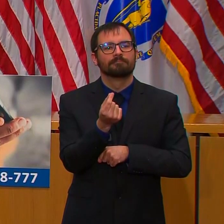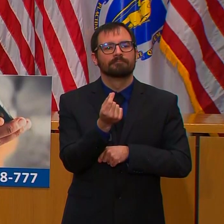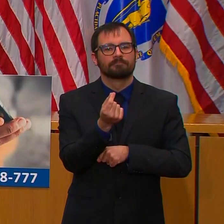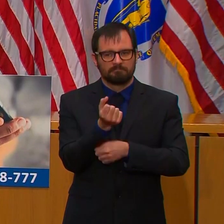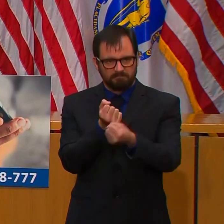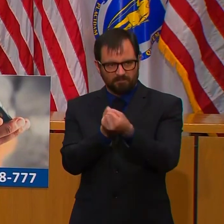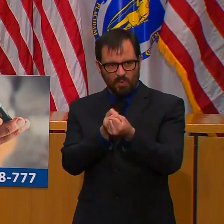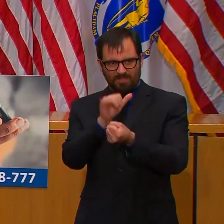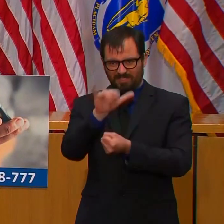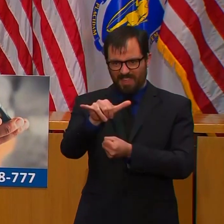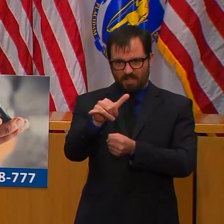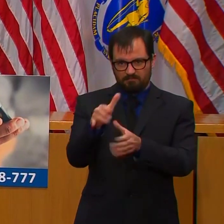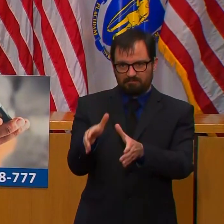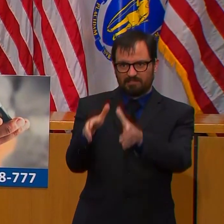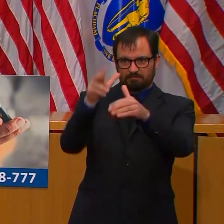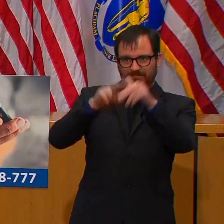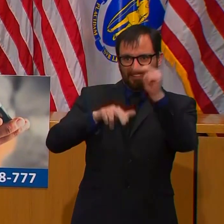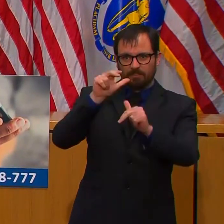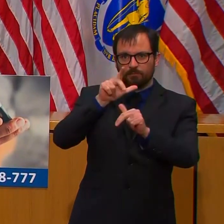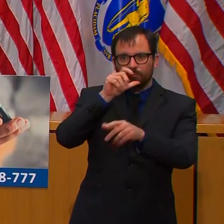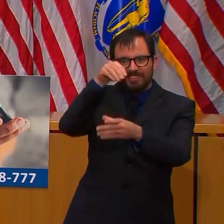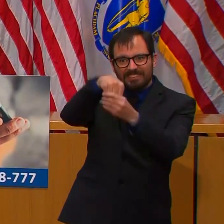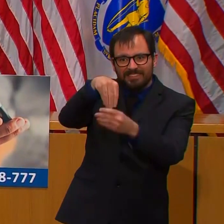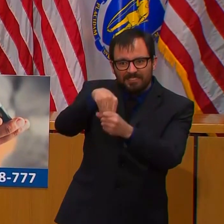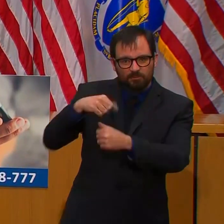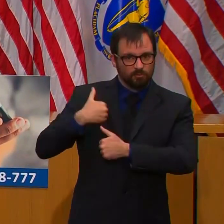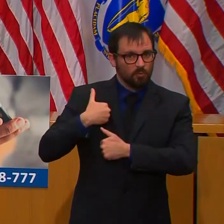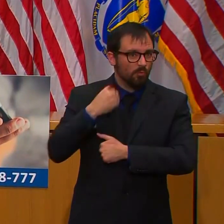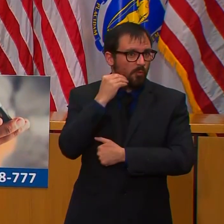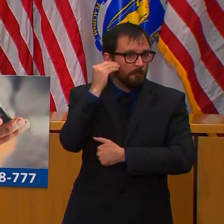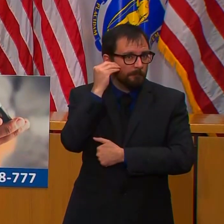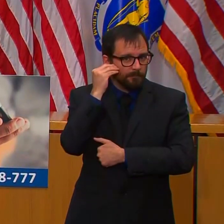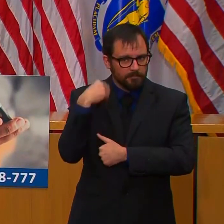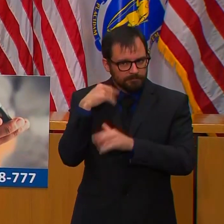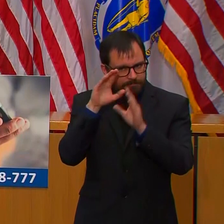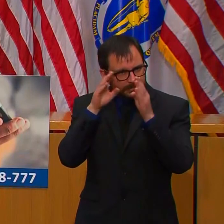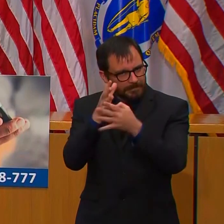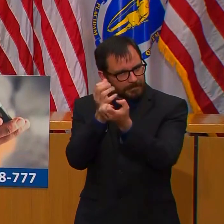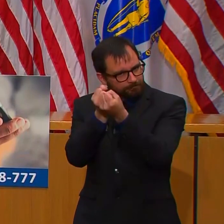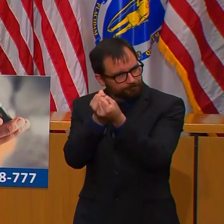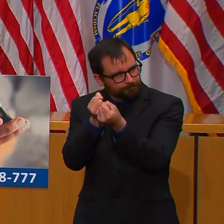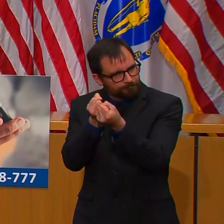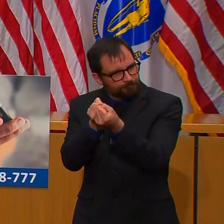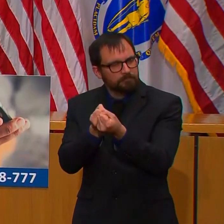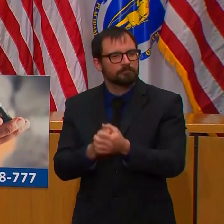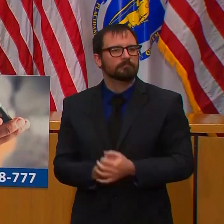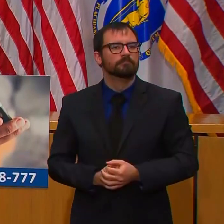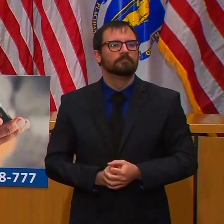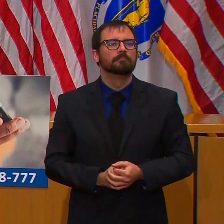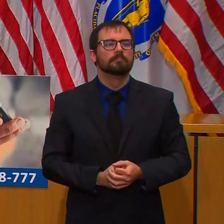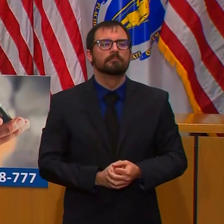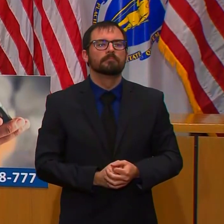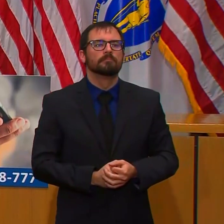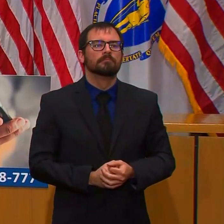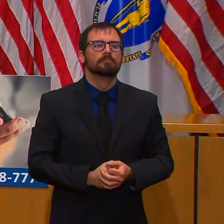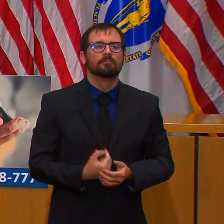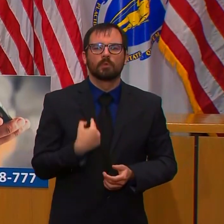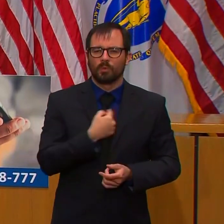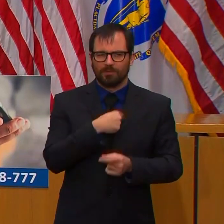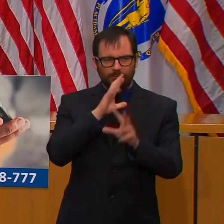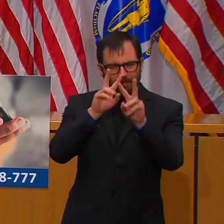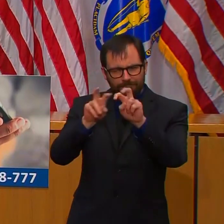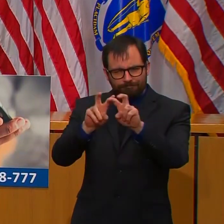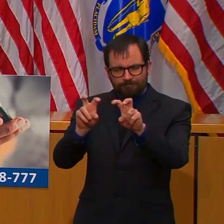we will get to the bottom of what happened and when, and by who.